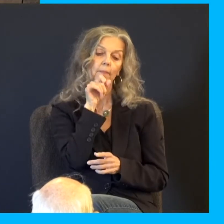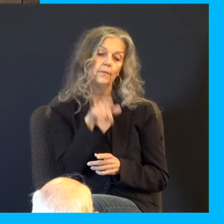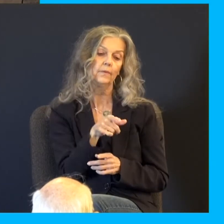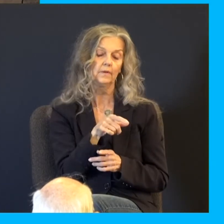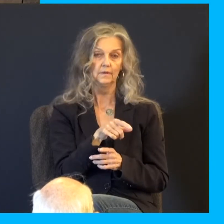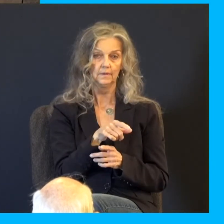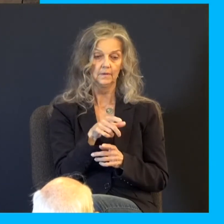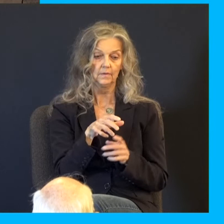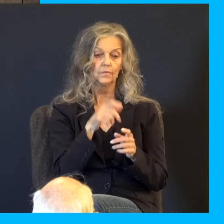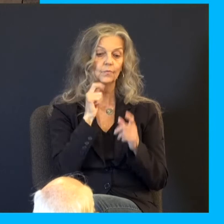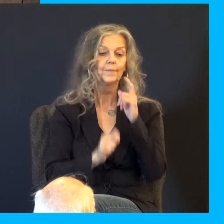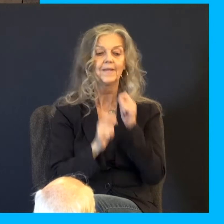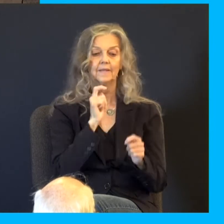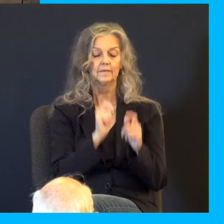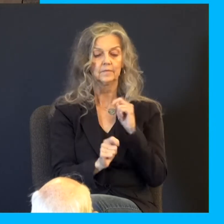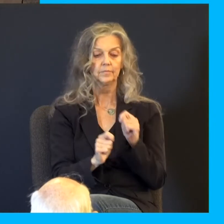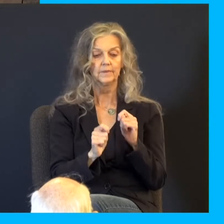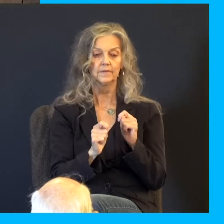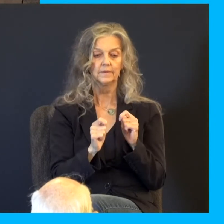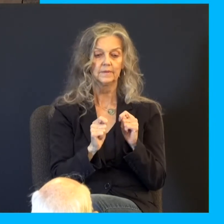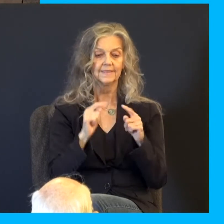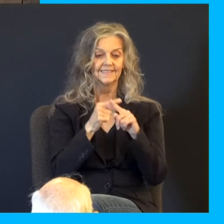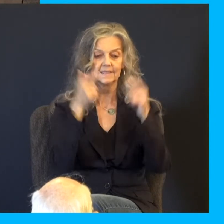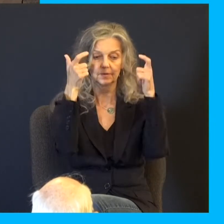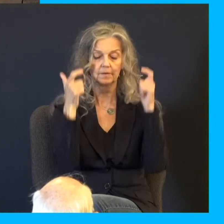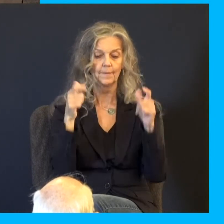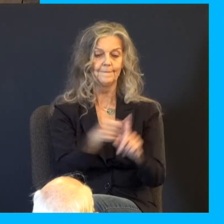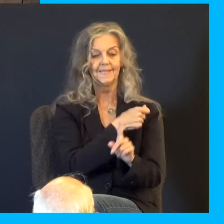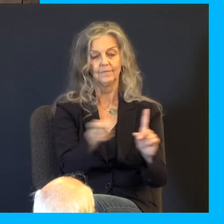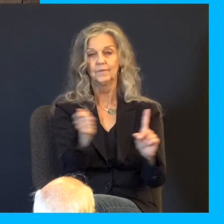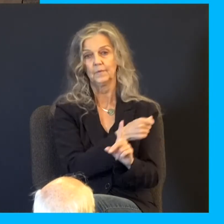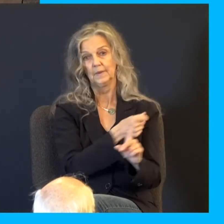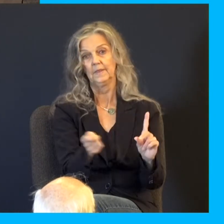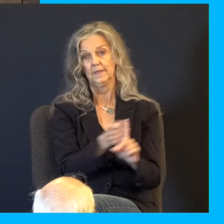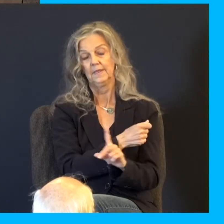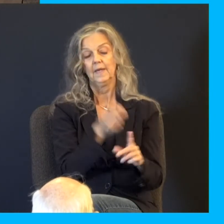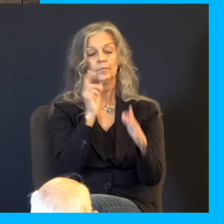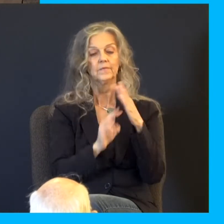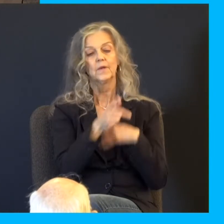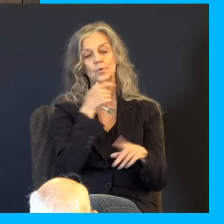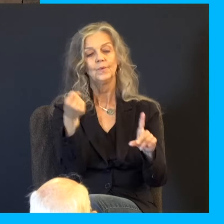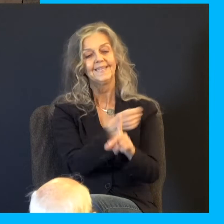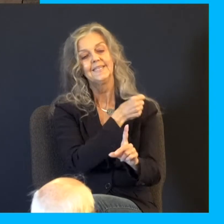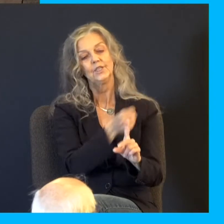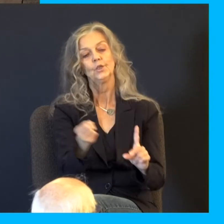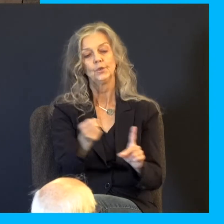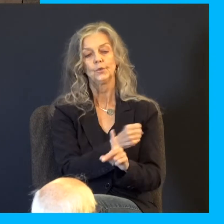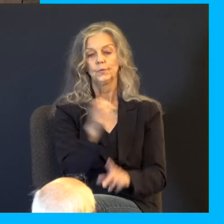ripped out his beard, covered his head, beat him with a stick, said, prophesy who hit you, turn him over to the Romans, who scourged